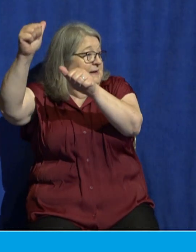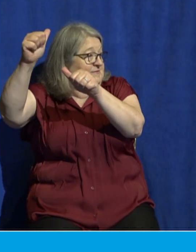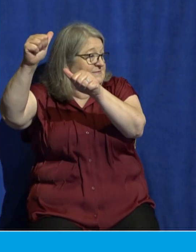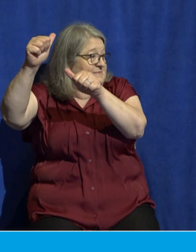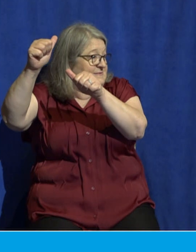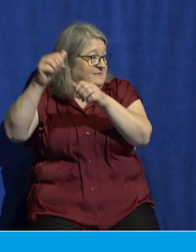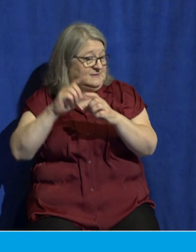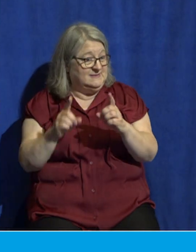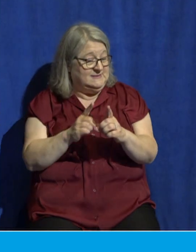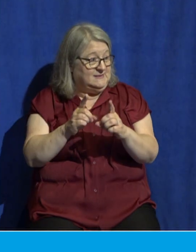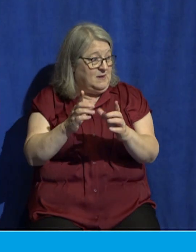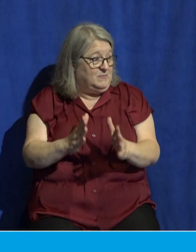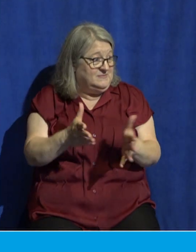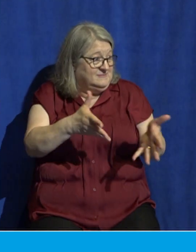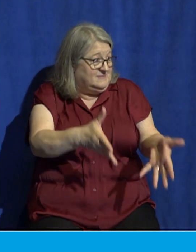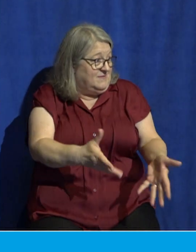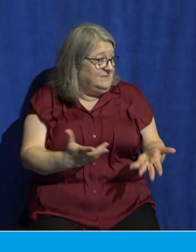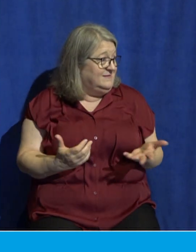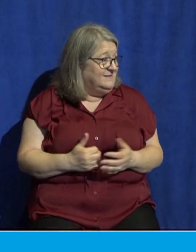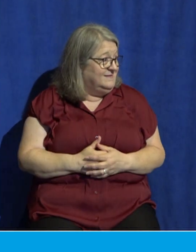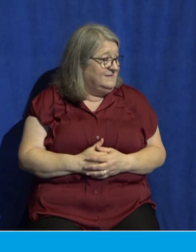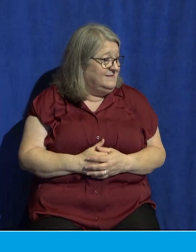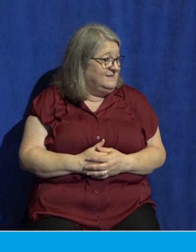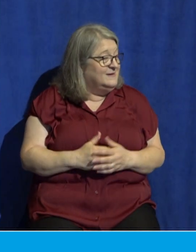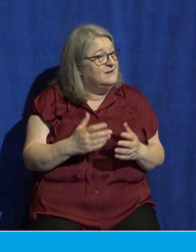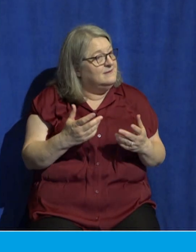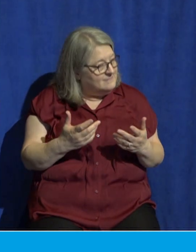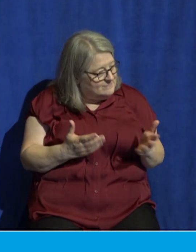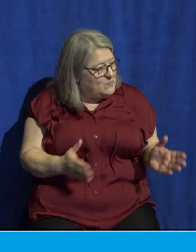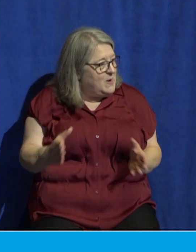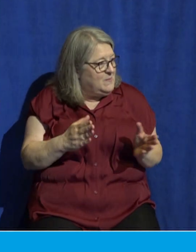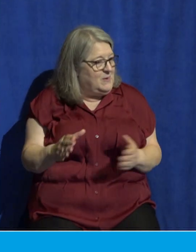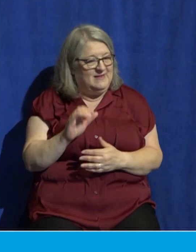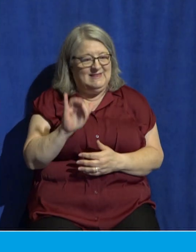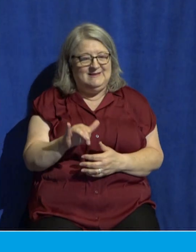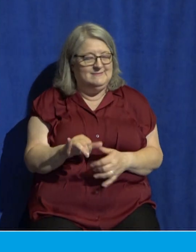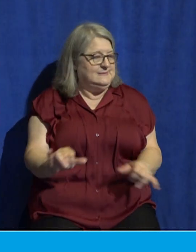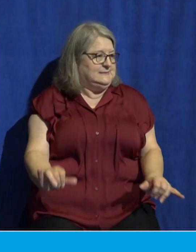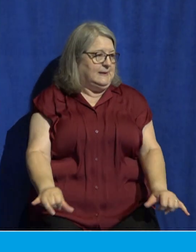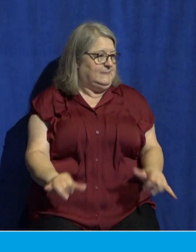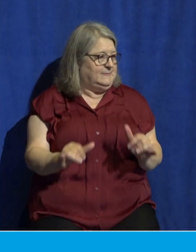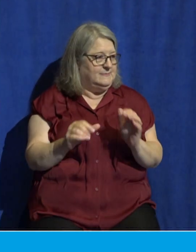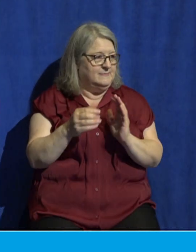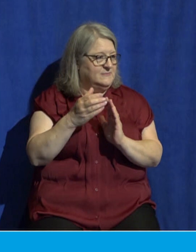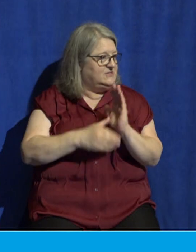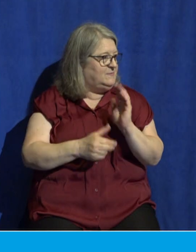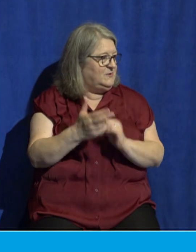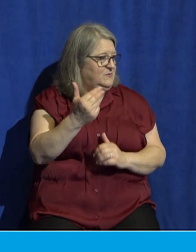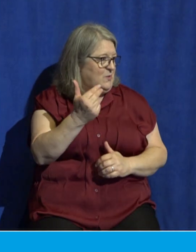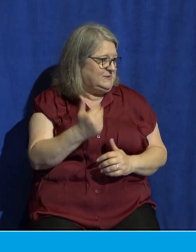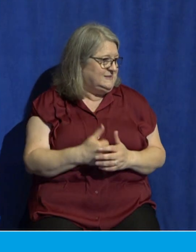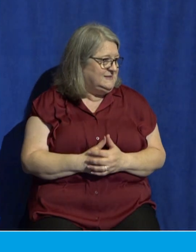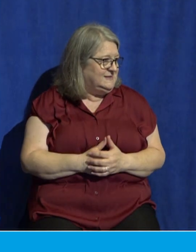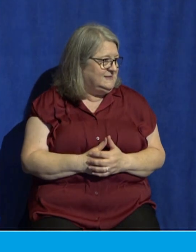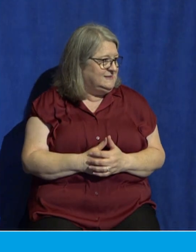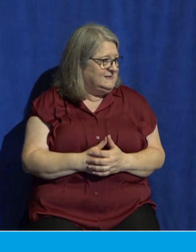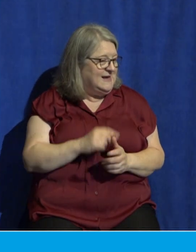He's been preparing them, and that's exactly what Jesus is doing here in chapter 13. He doesn't directly answer their question. Instead, he begins to